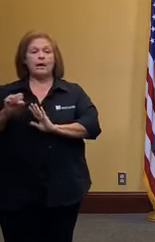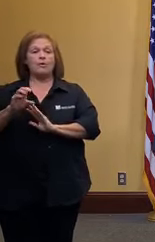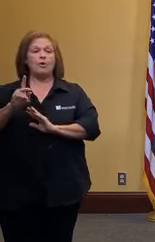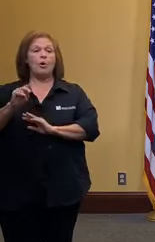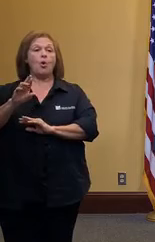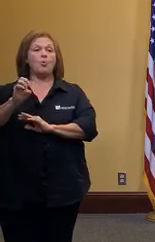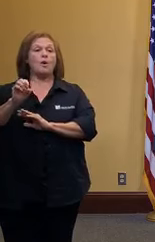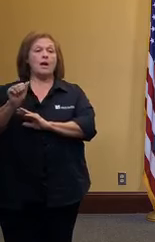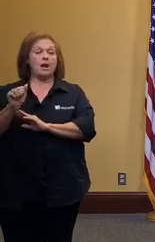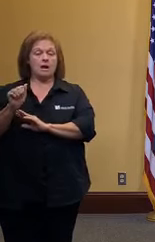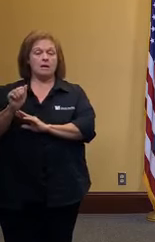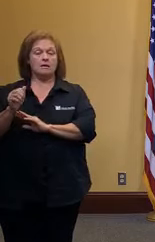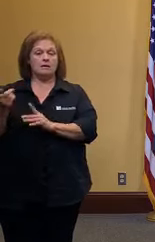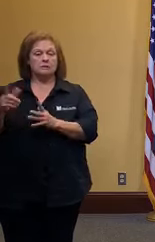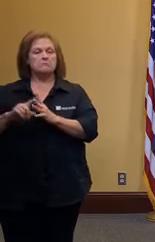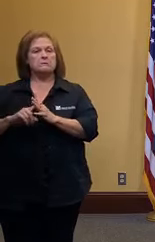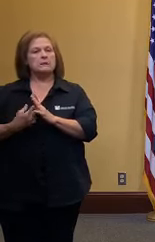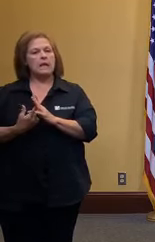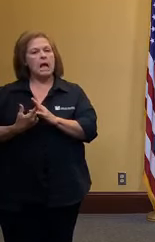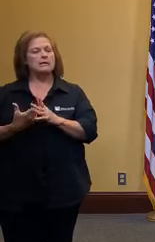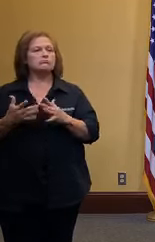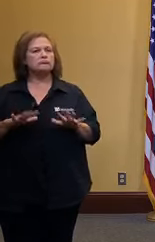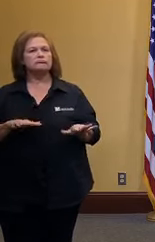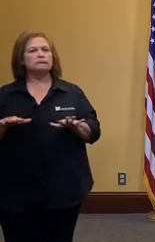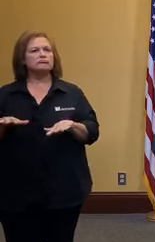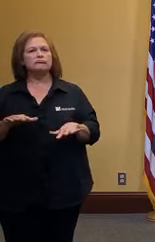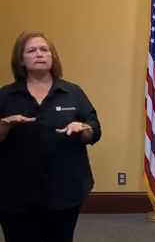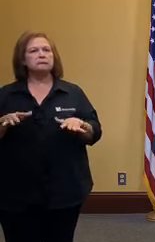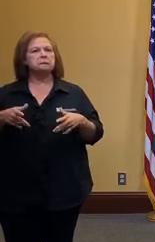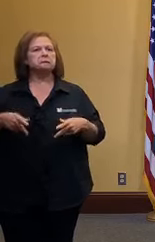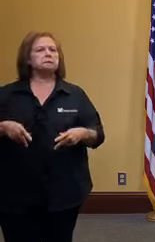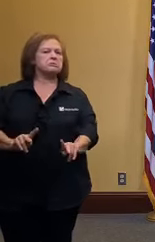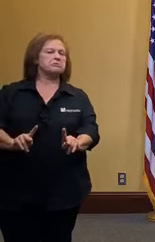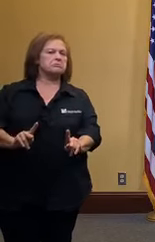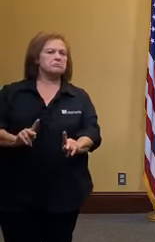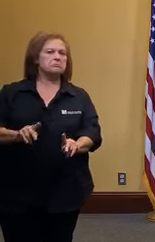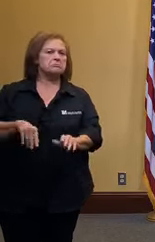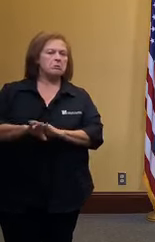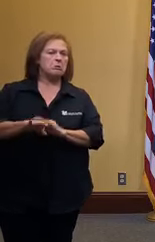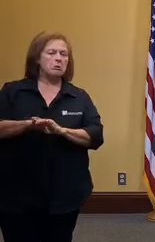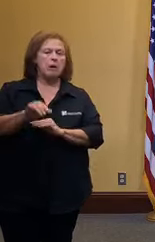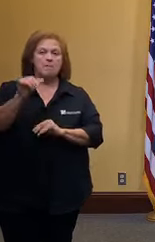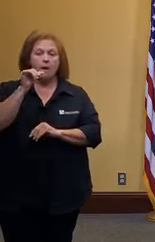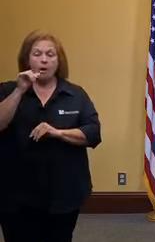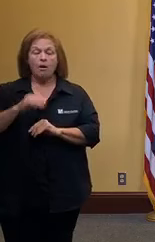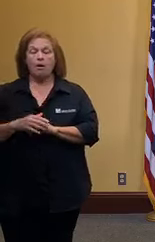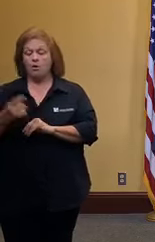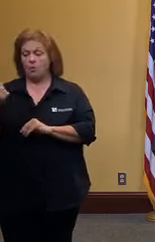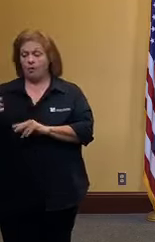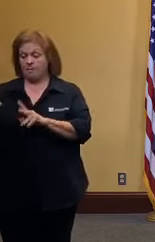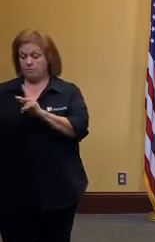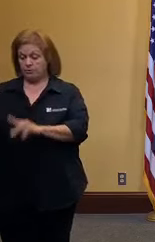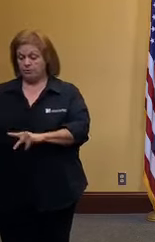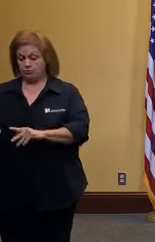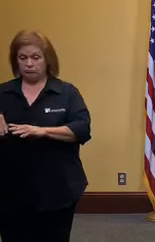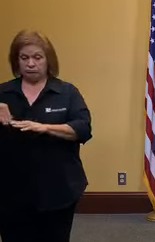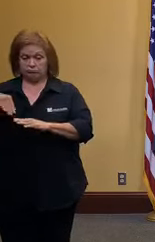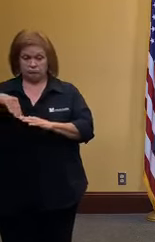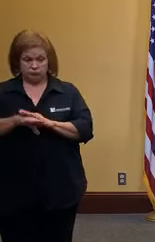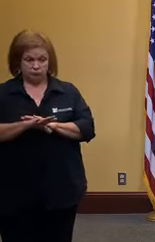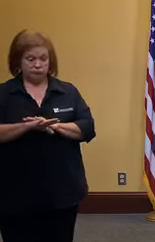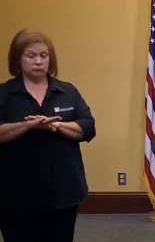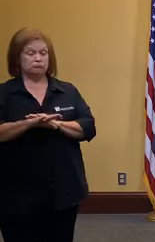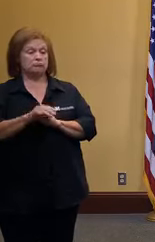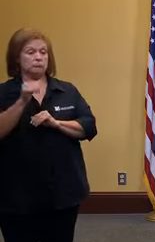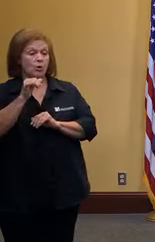recently relaxed their restrictions on nightclubs and bars one individual went out on the town to multiple